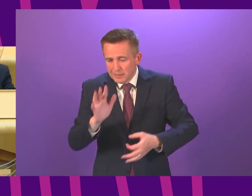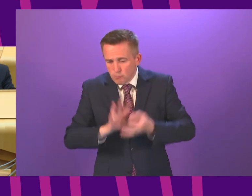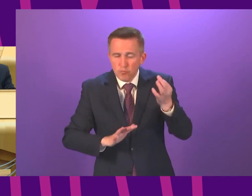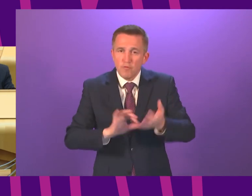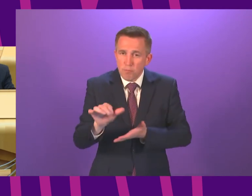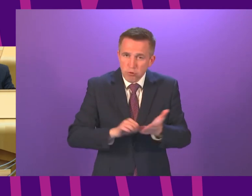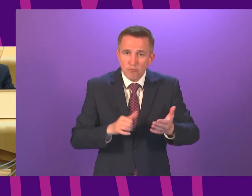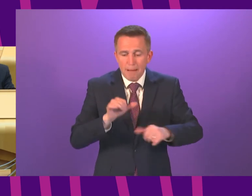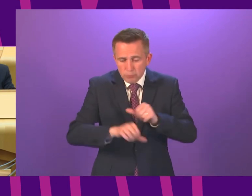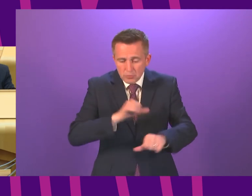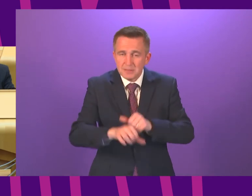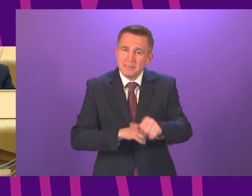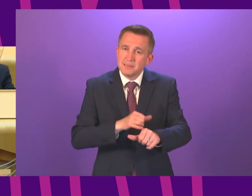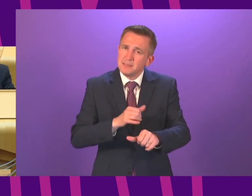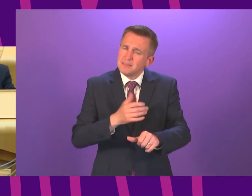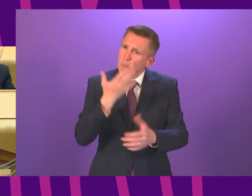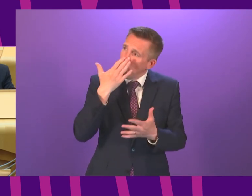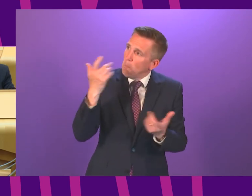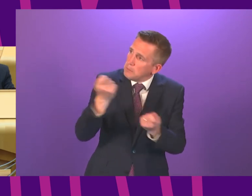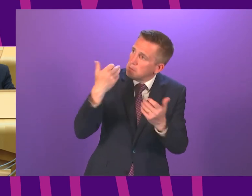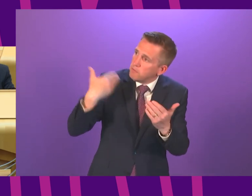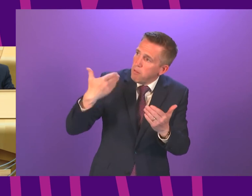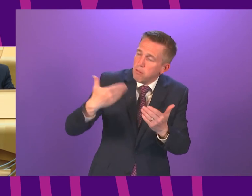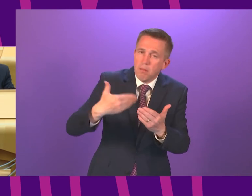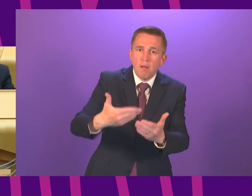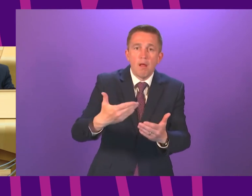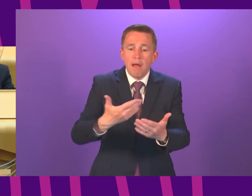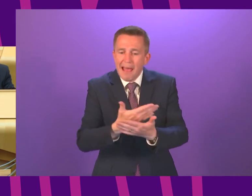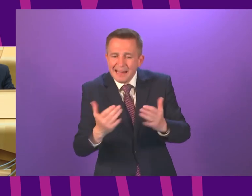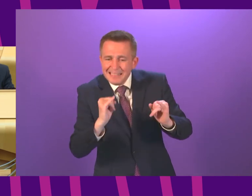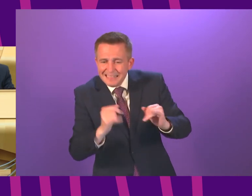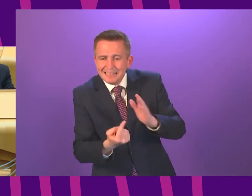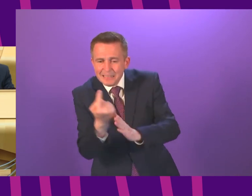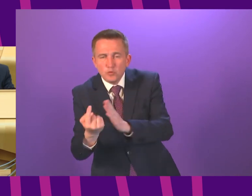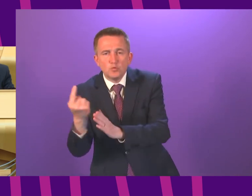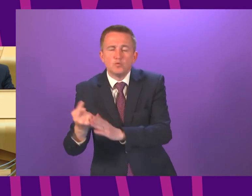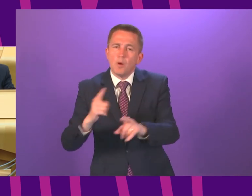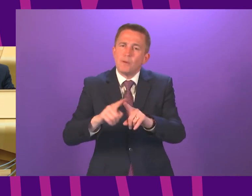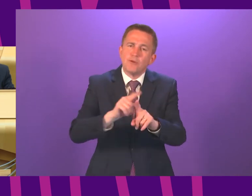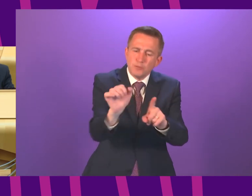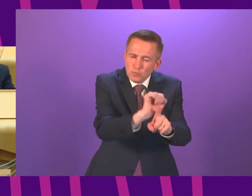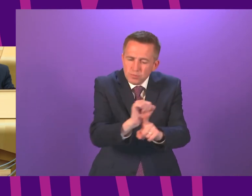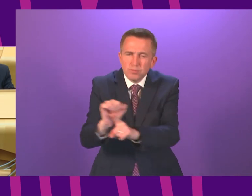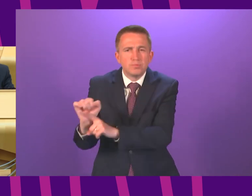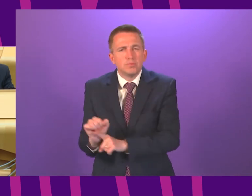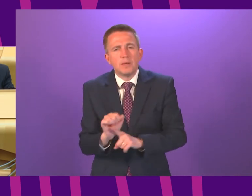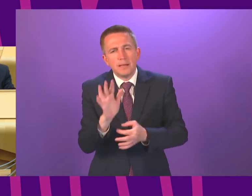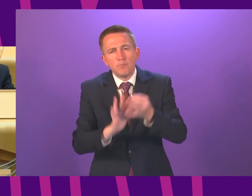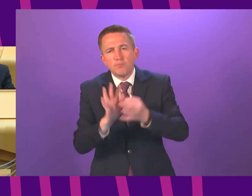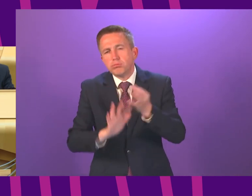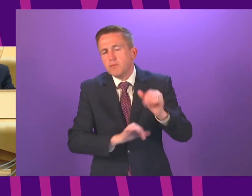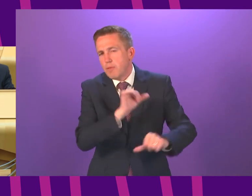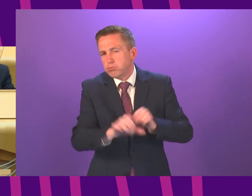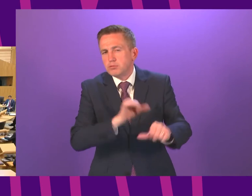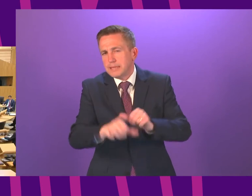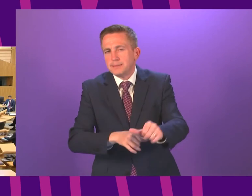well and we continue to try to iron out and improve any issues that individuals are experiencing and that process will